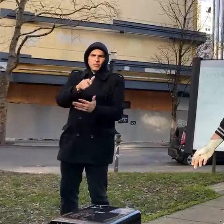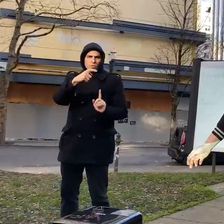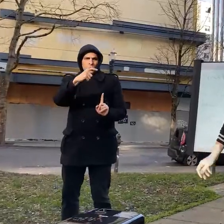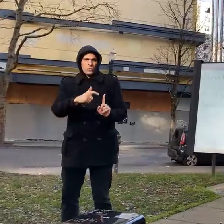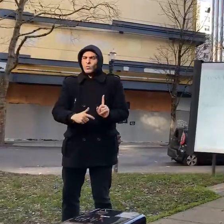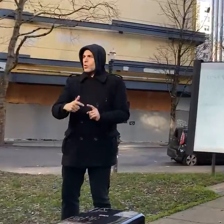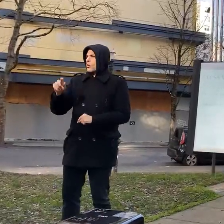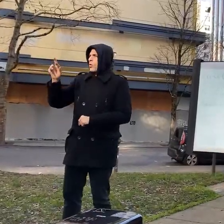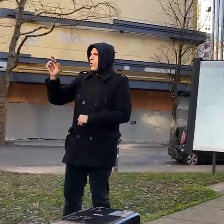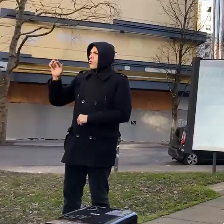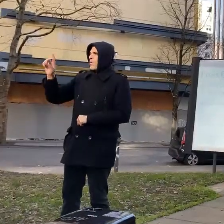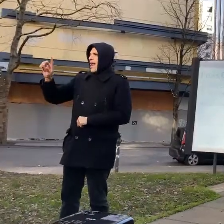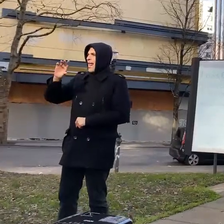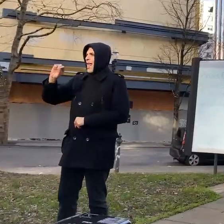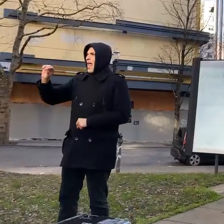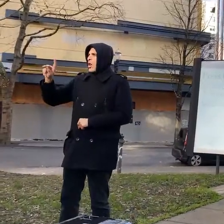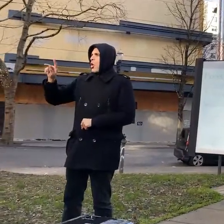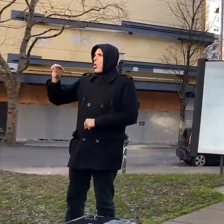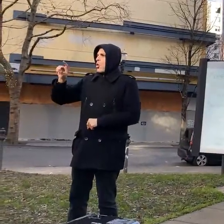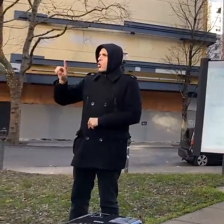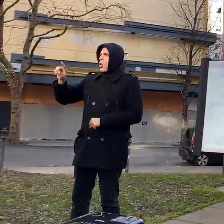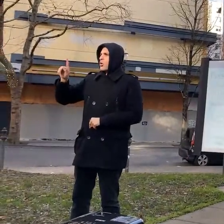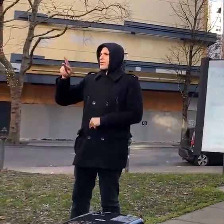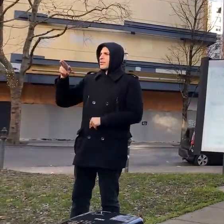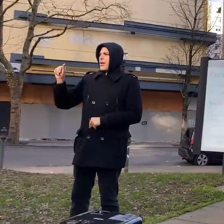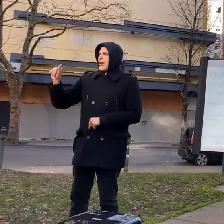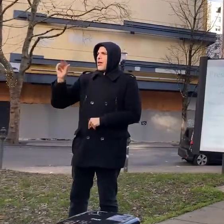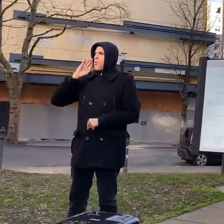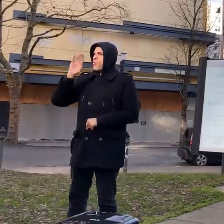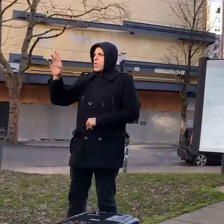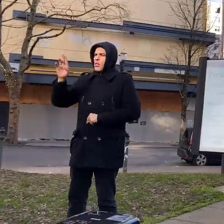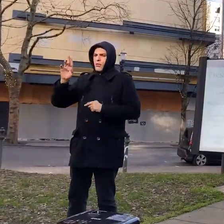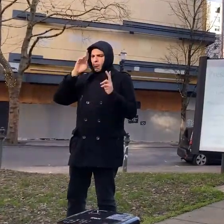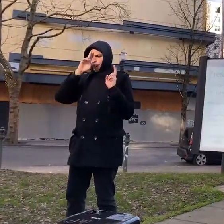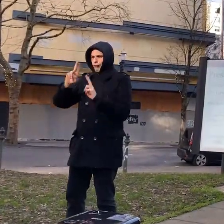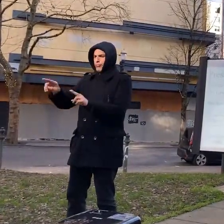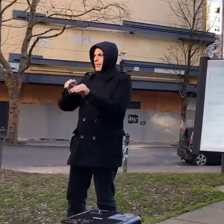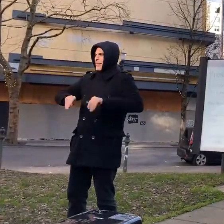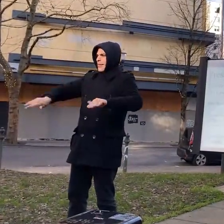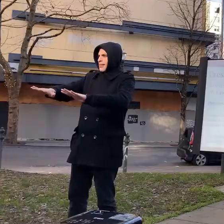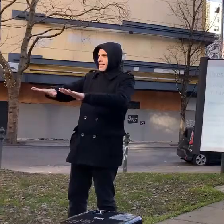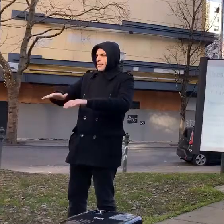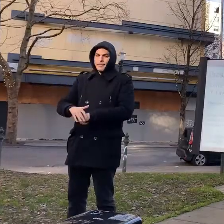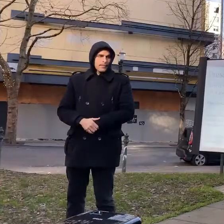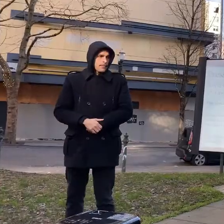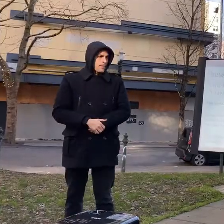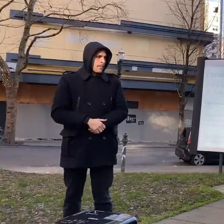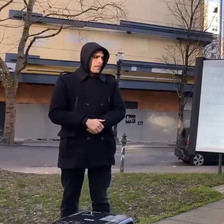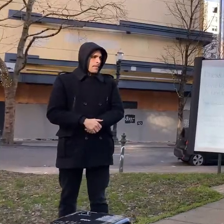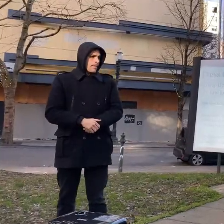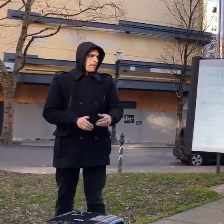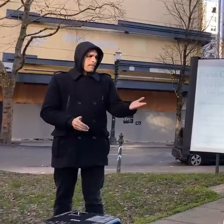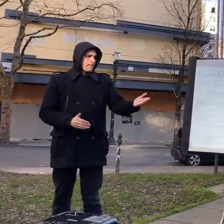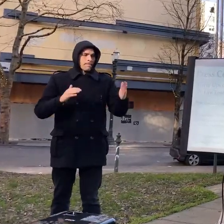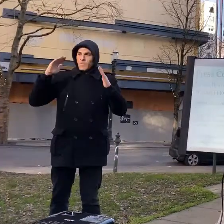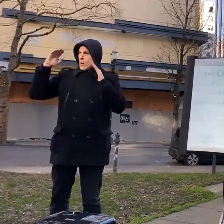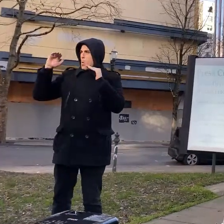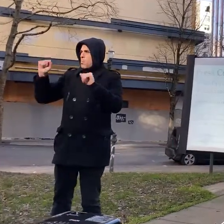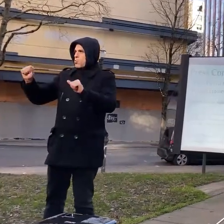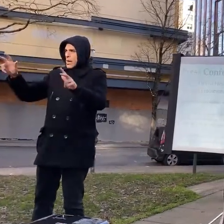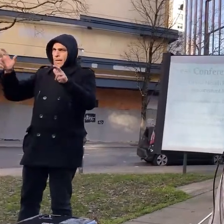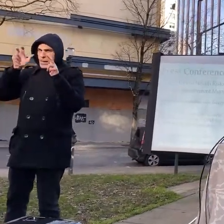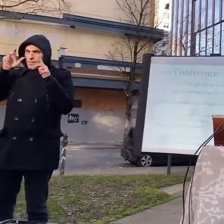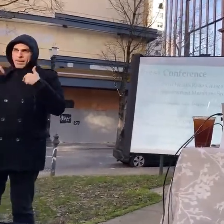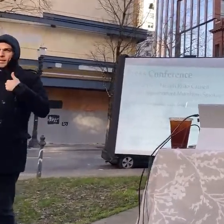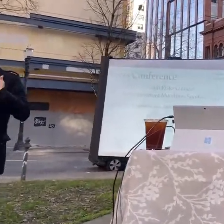and that means good morning insta hapton um the land we stand